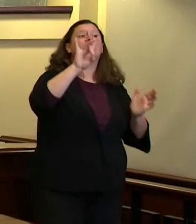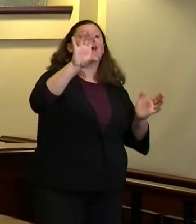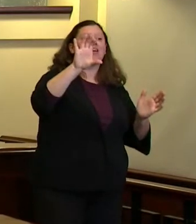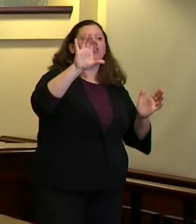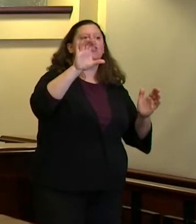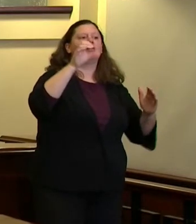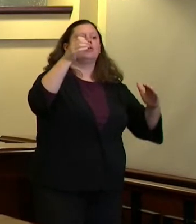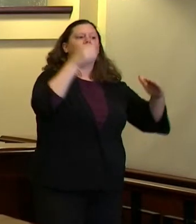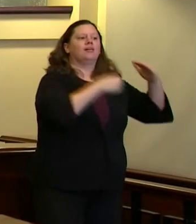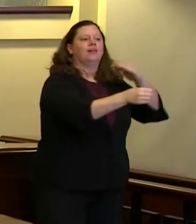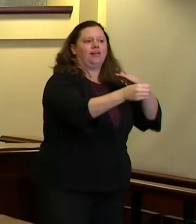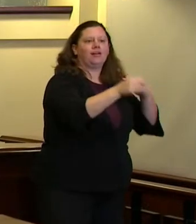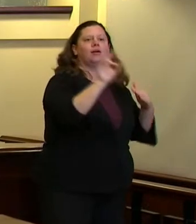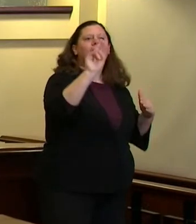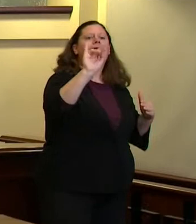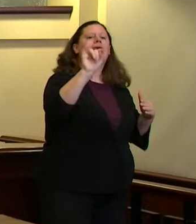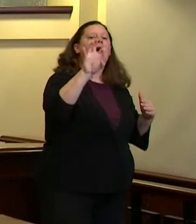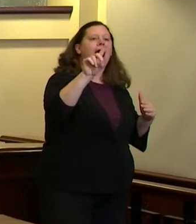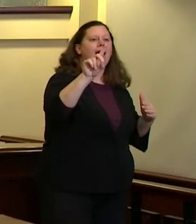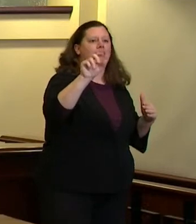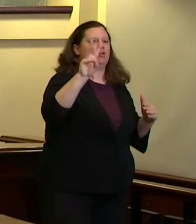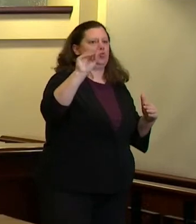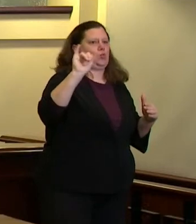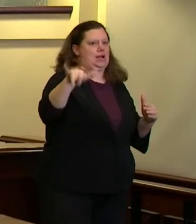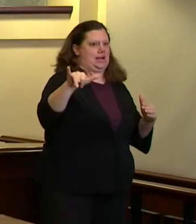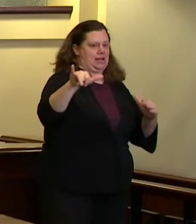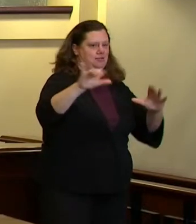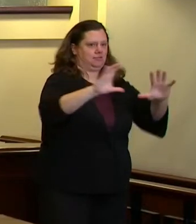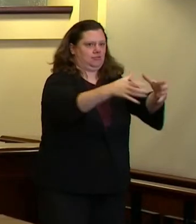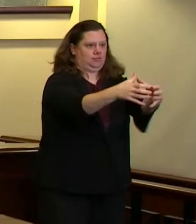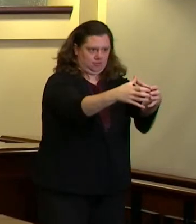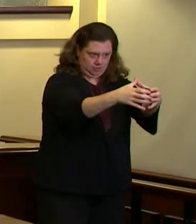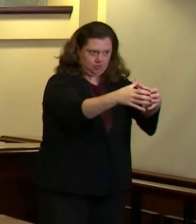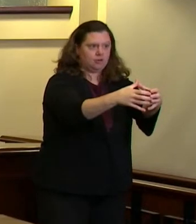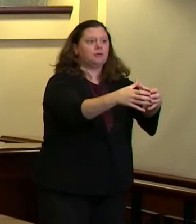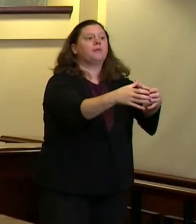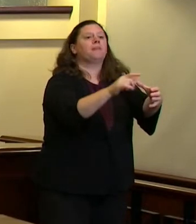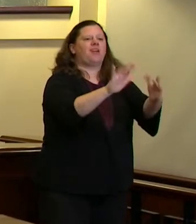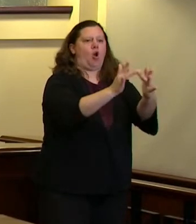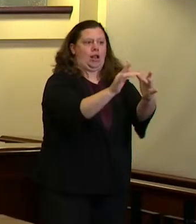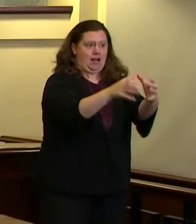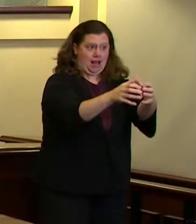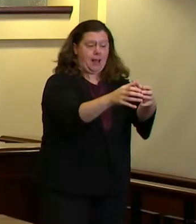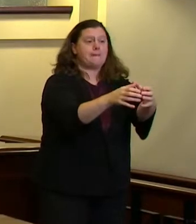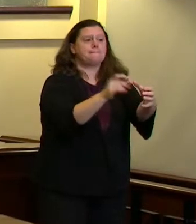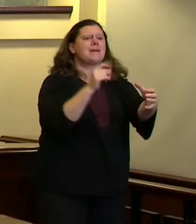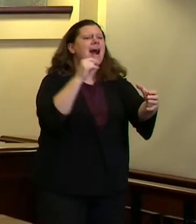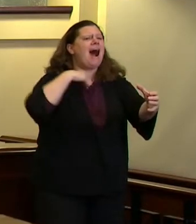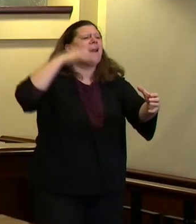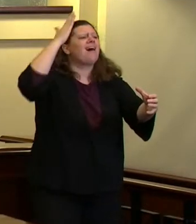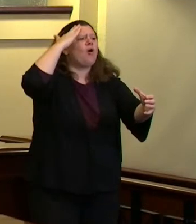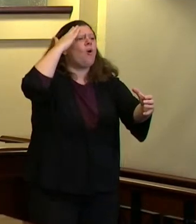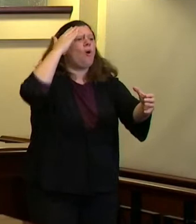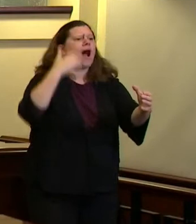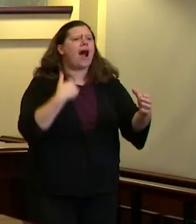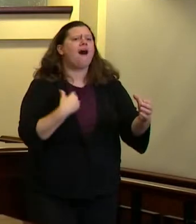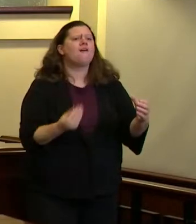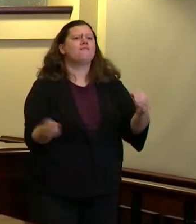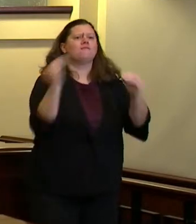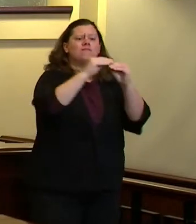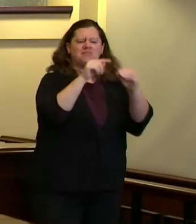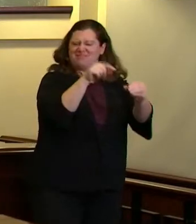online I know the majority of them are people who are connected with services and going to get into those but yeah that was just some questions for